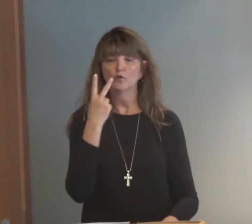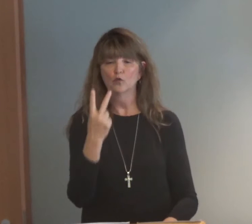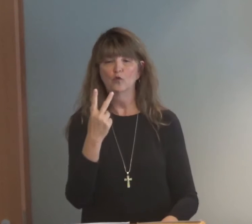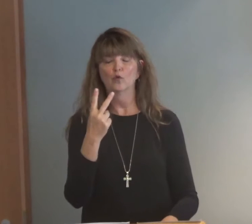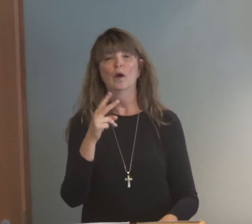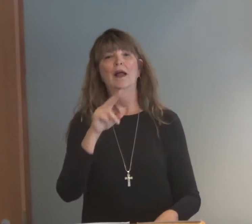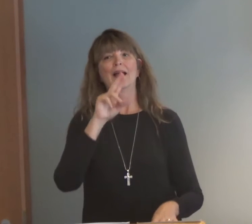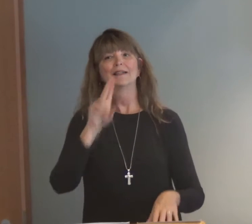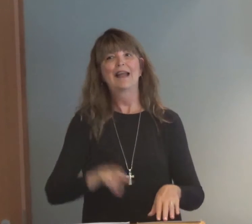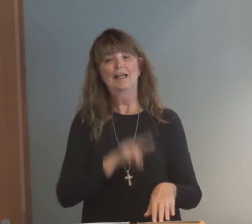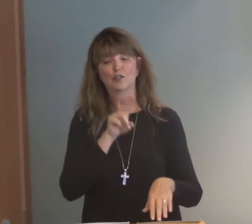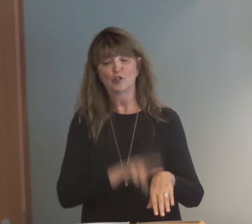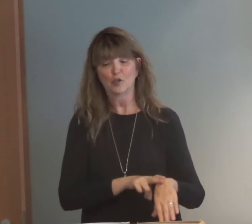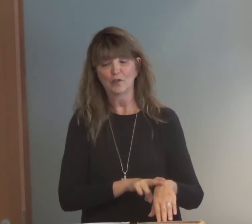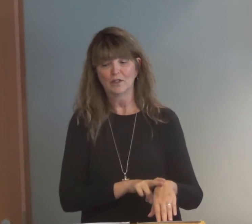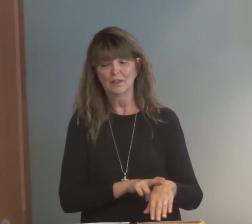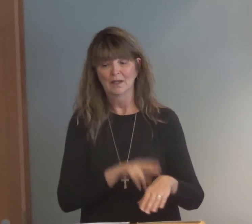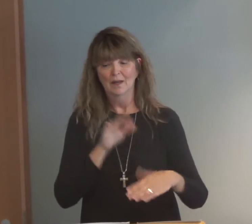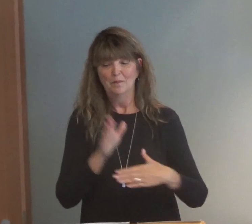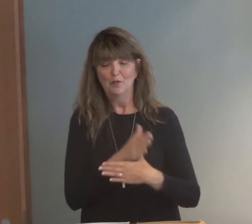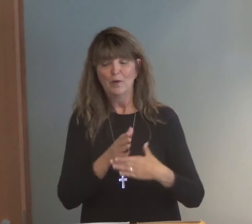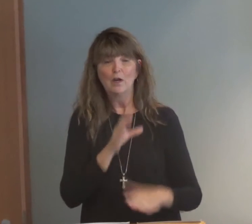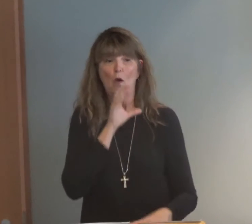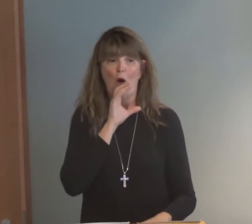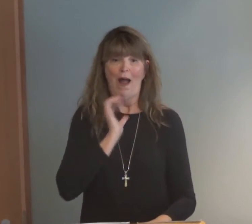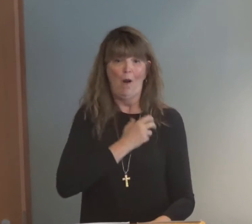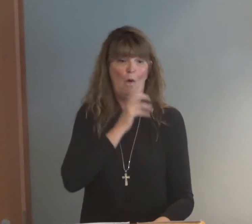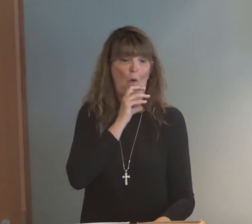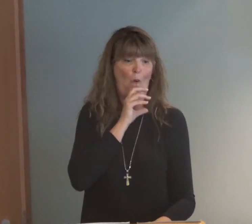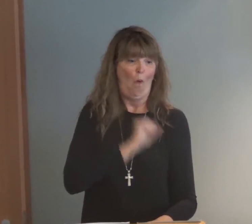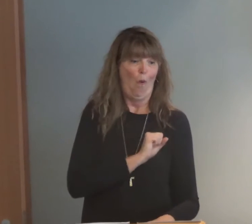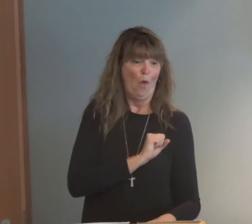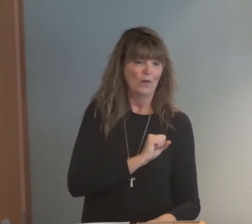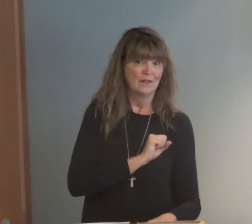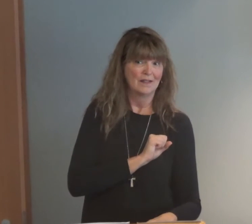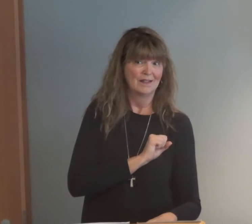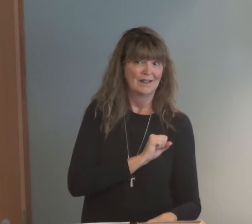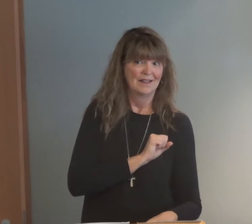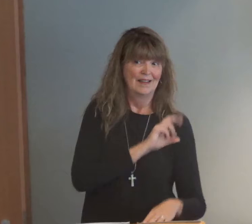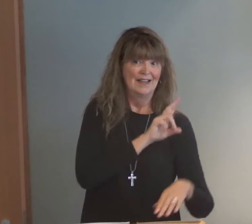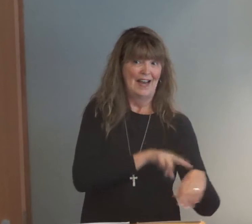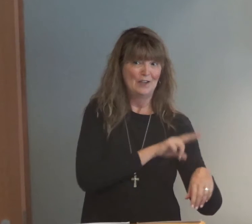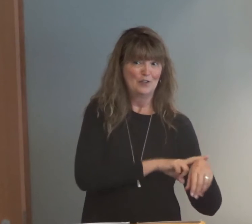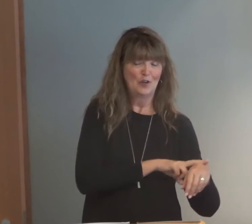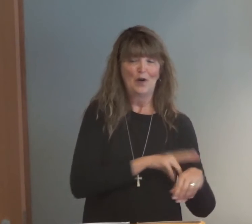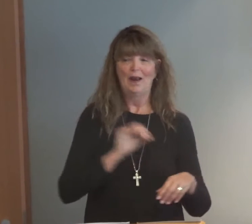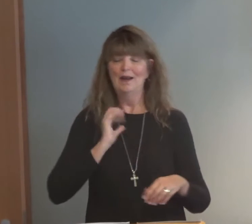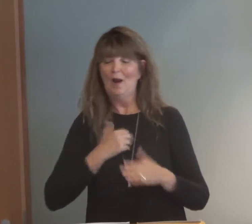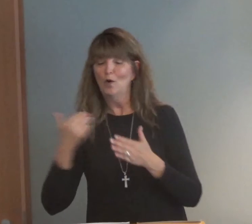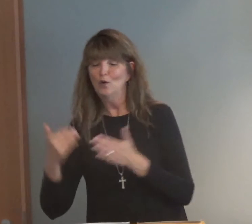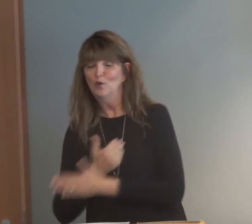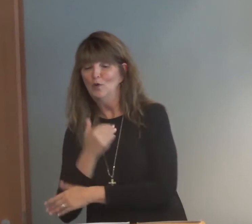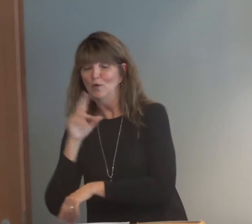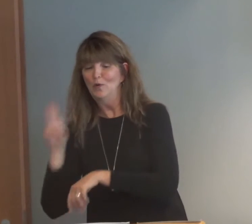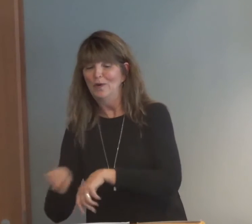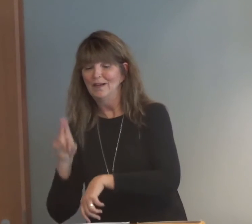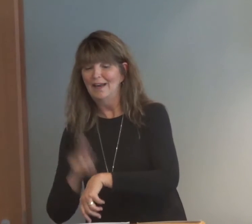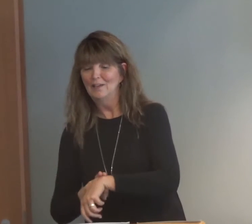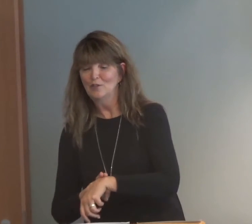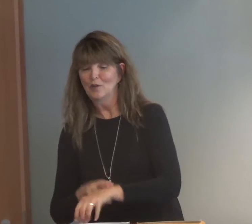So this dilemma is called the conflict of two natures. It's a conflict between our old nature and our new nature.